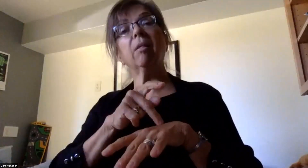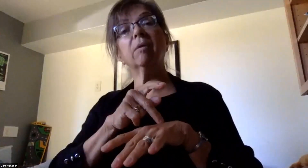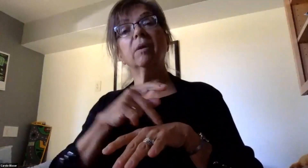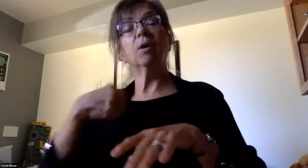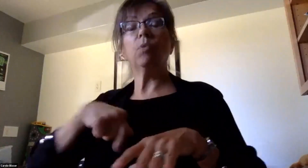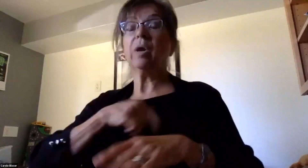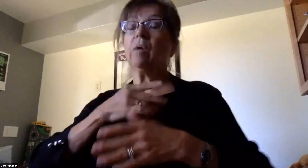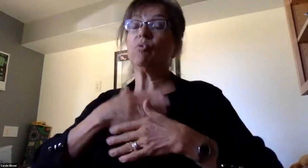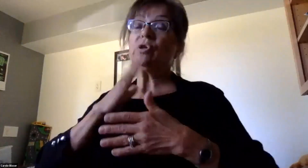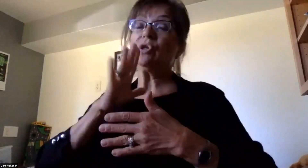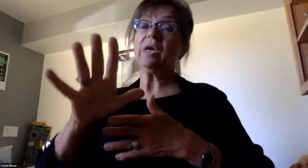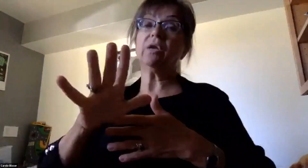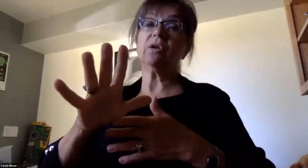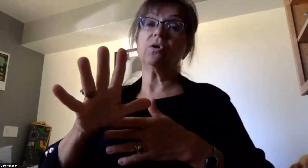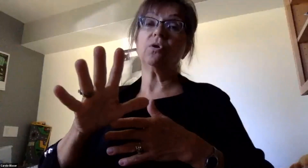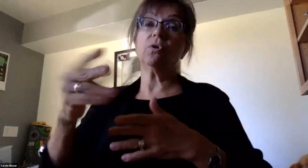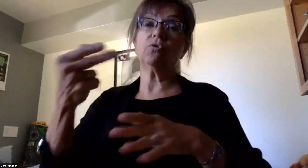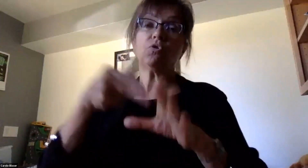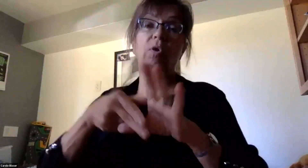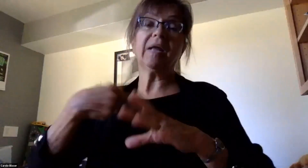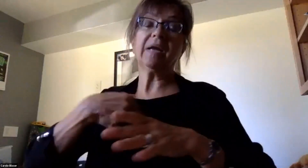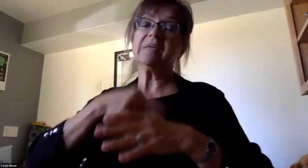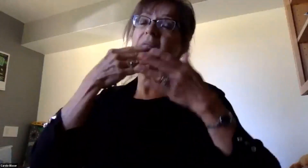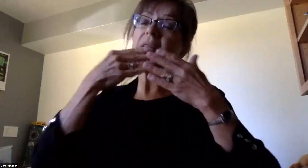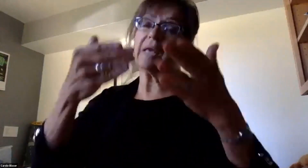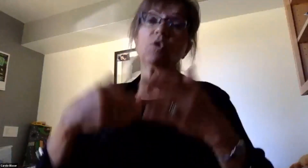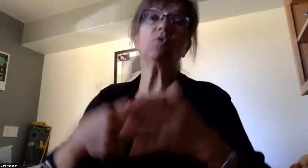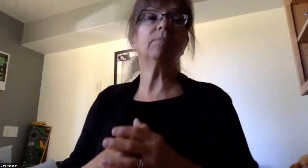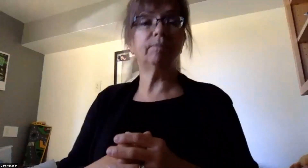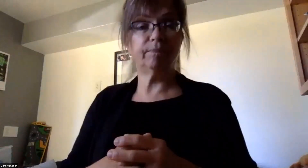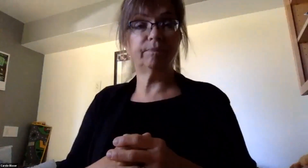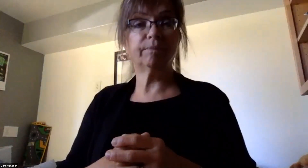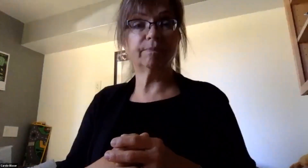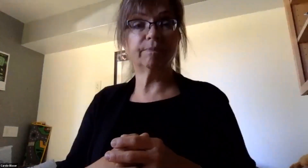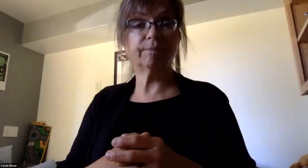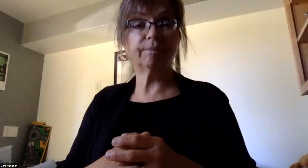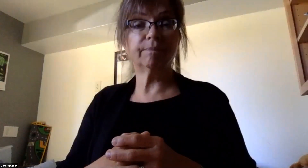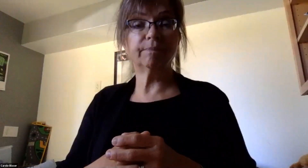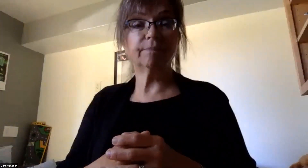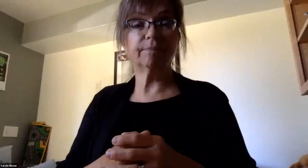we appreciate you again for joining us today. Thank you. Thank you.